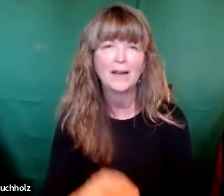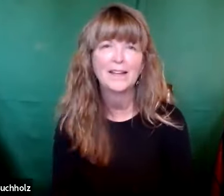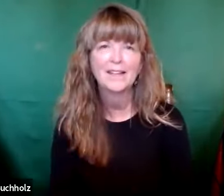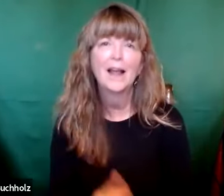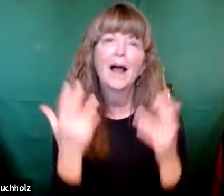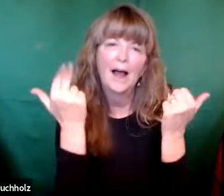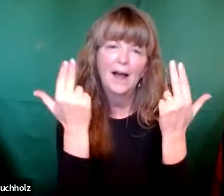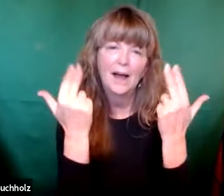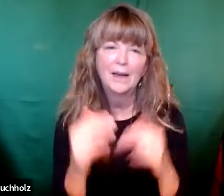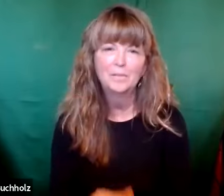John.